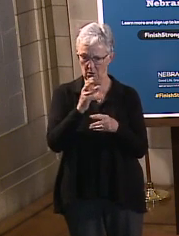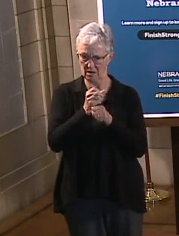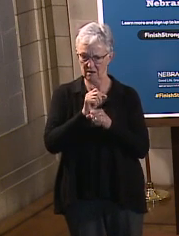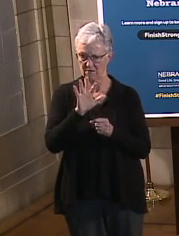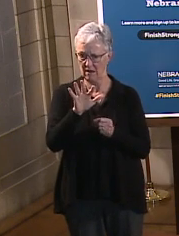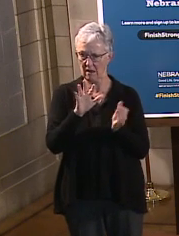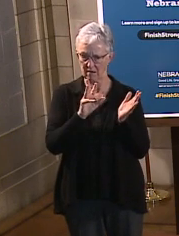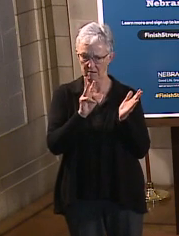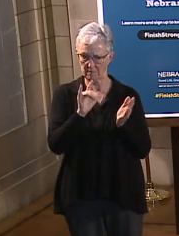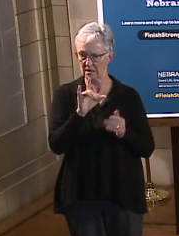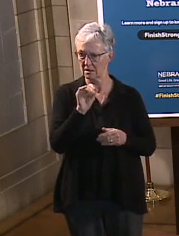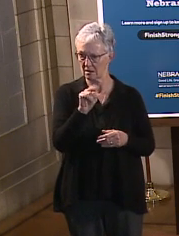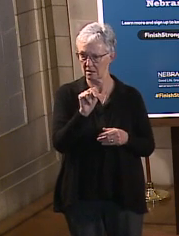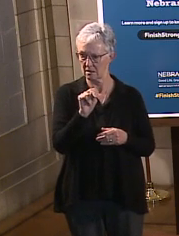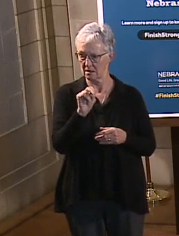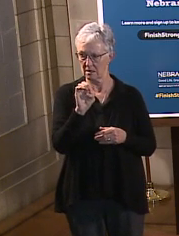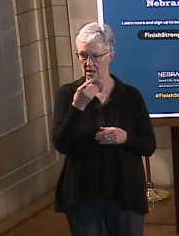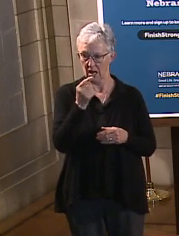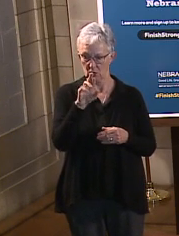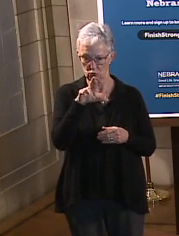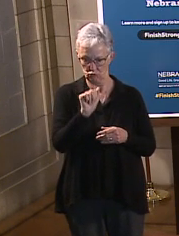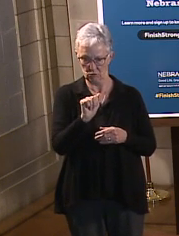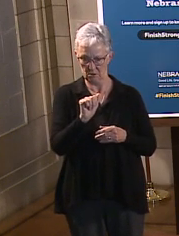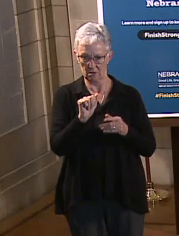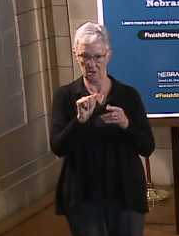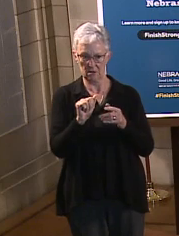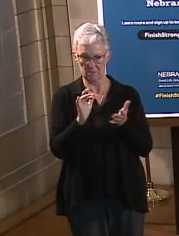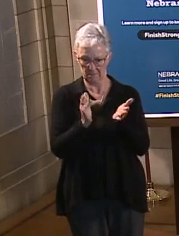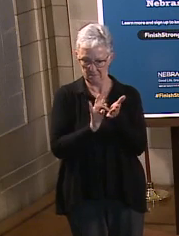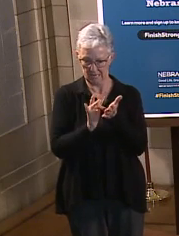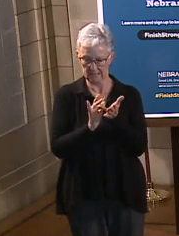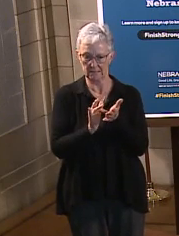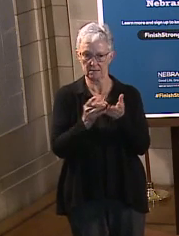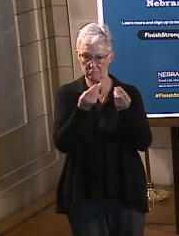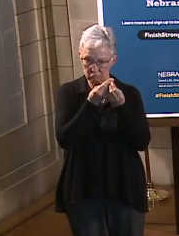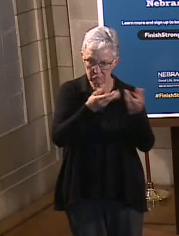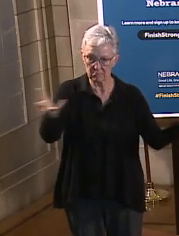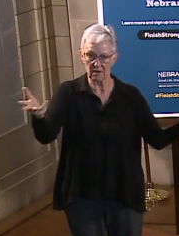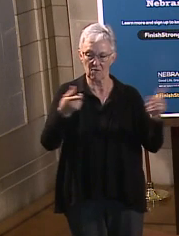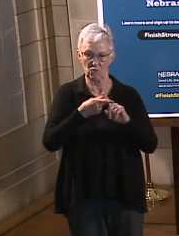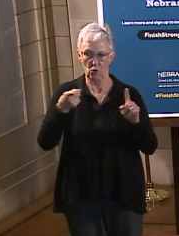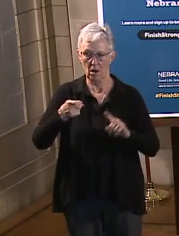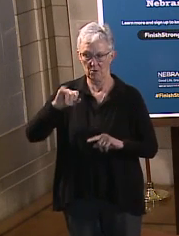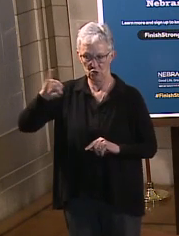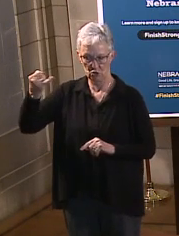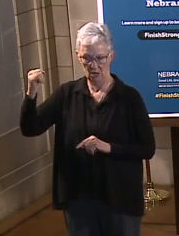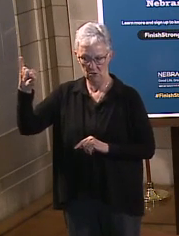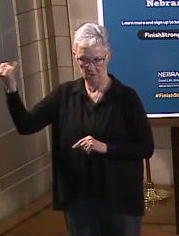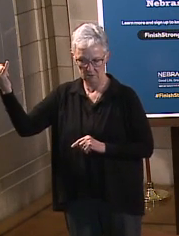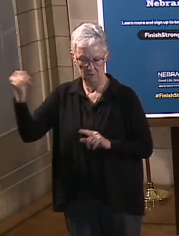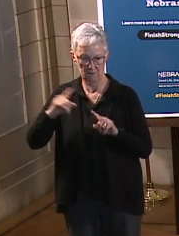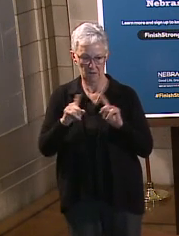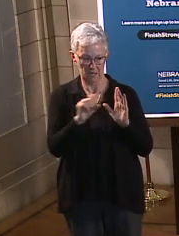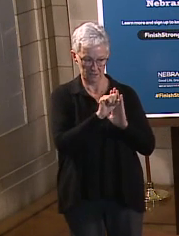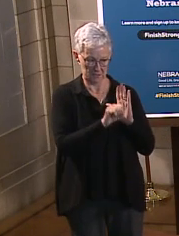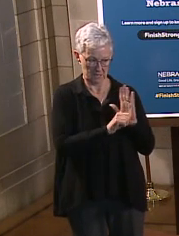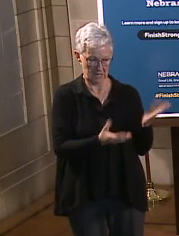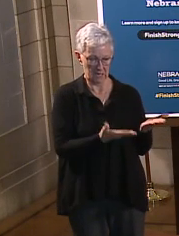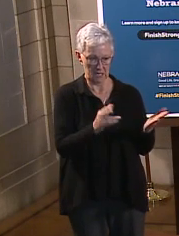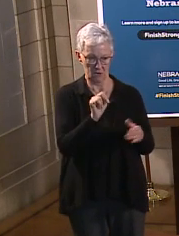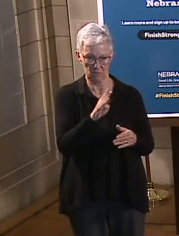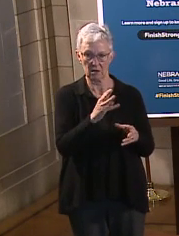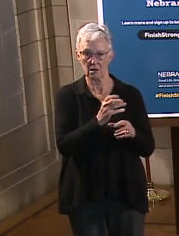we, the state of Nebraska, but we, the country, would get about five million doses of Johnson & Johnson. The state of Nebraska got 27